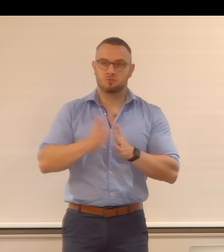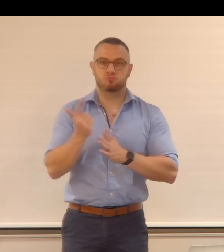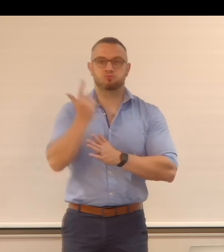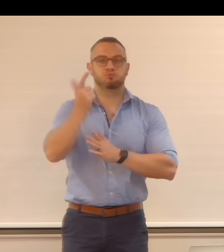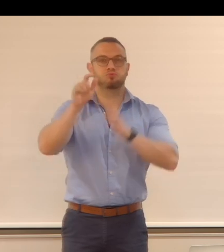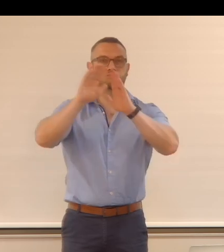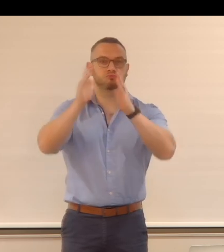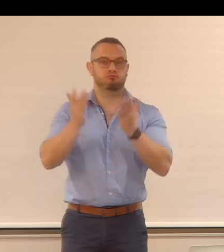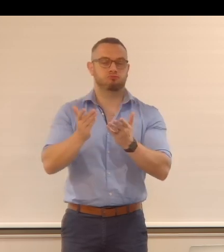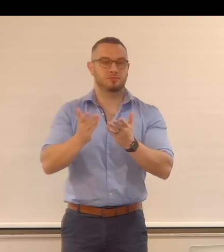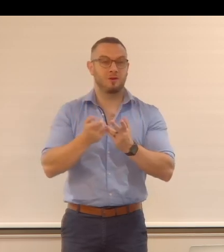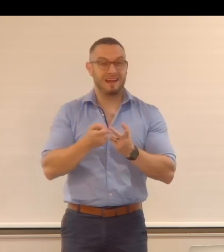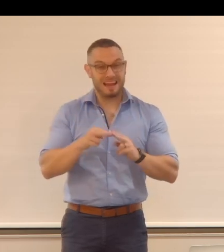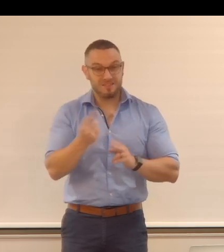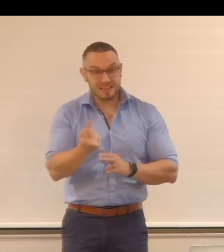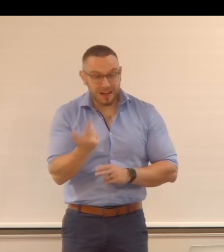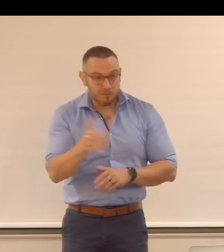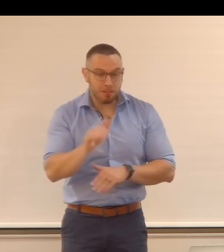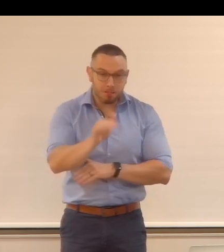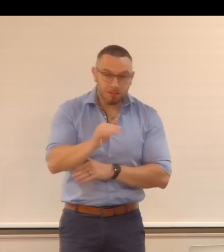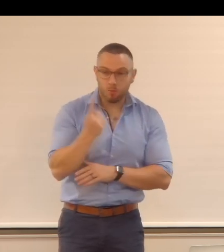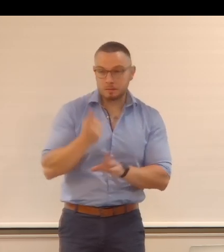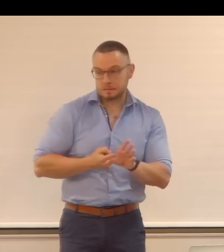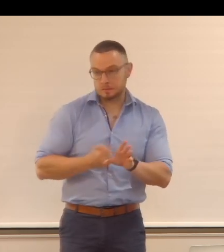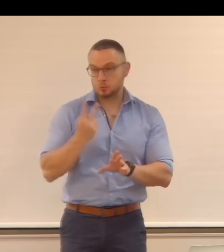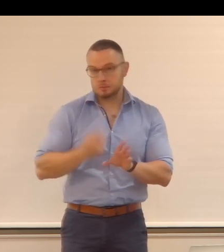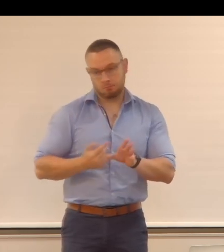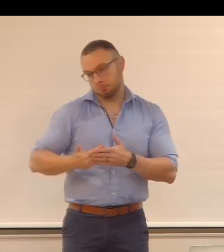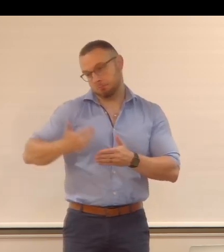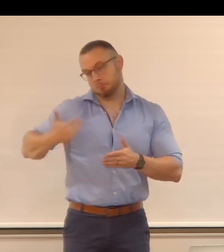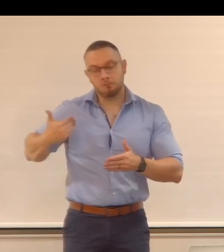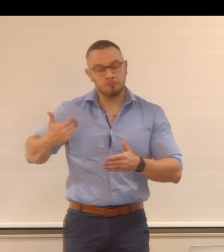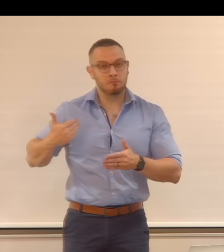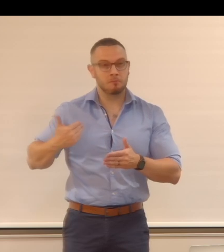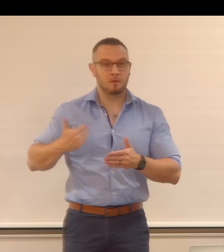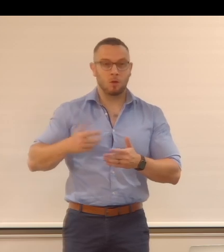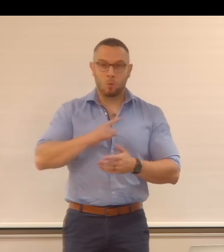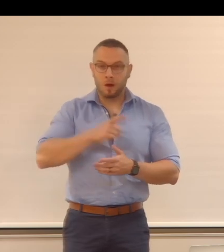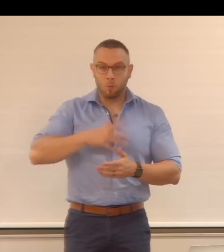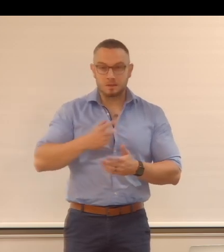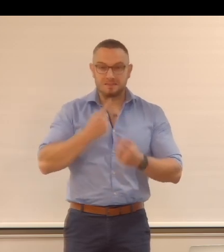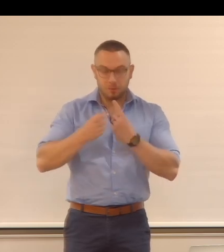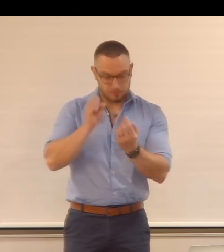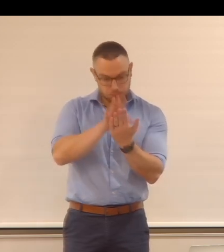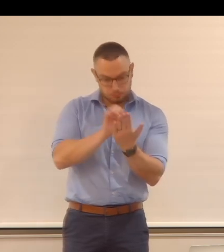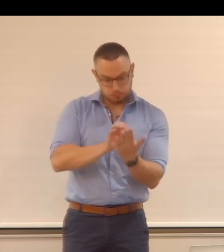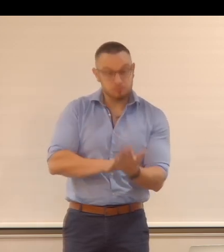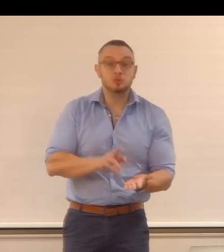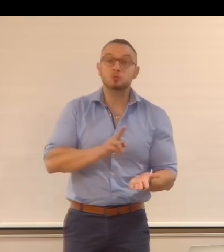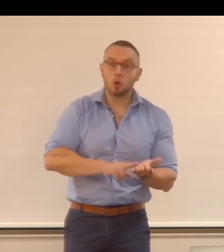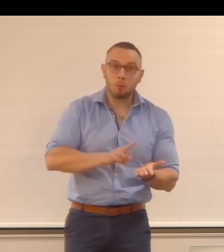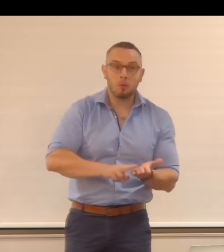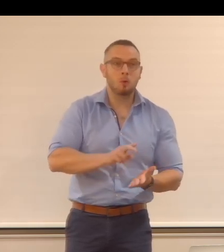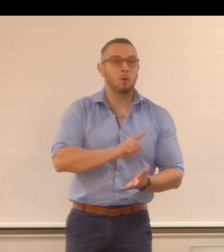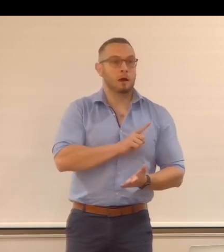our missions. So if you've been pested in the last year, year and a half, we've asked to fill up the database, that's normal. It's because we